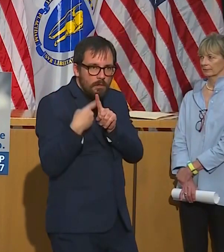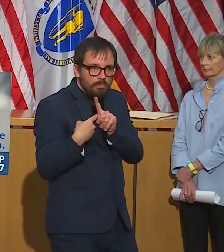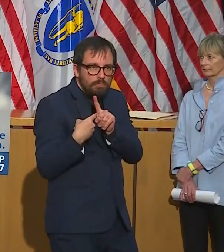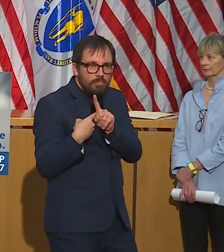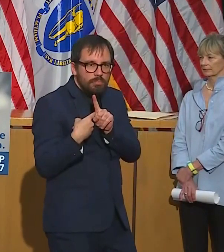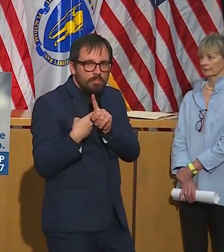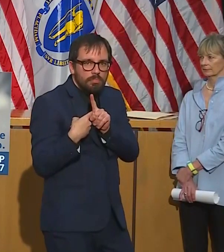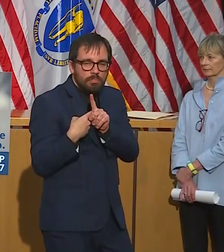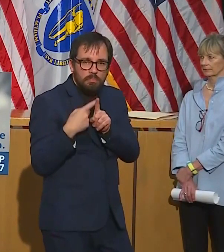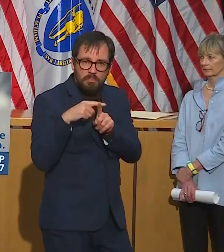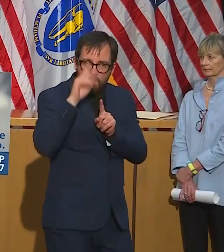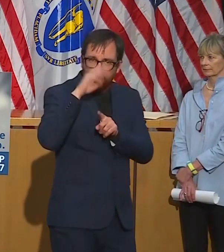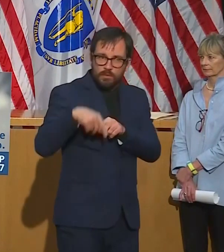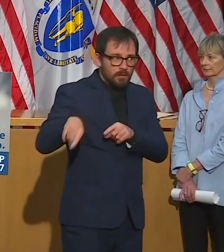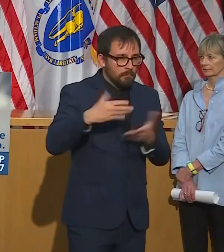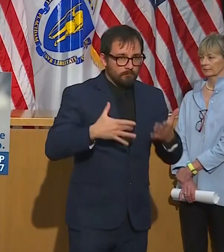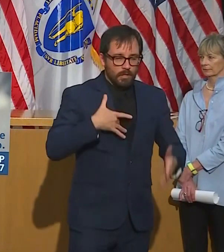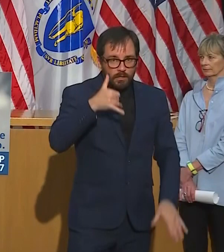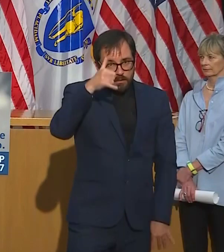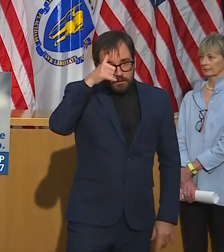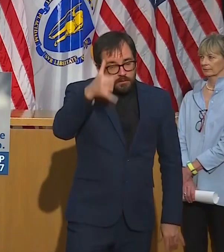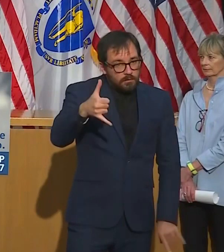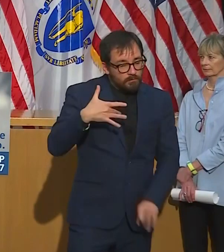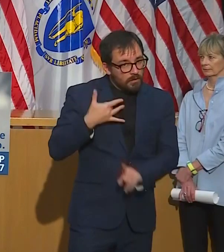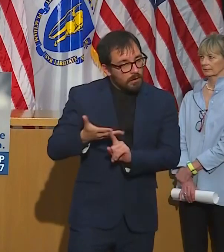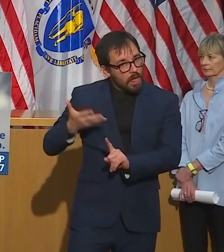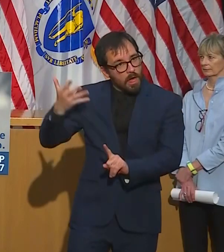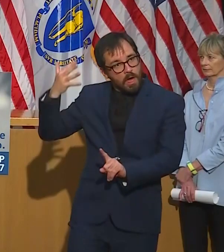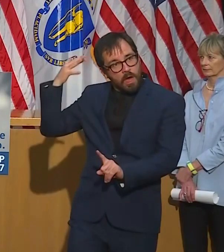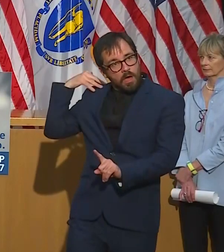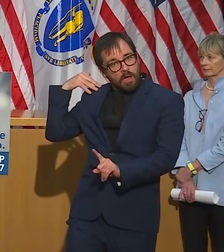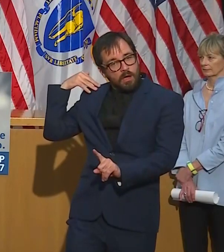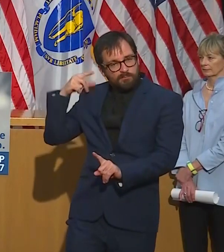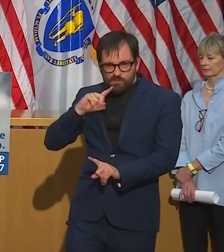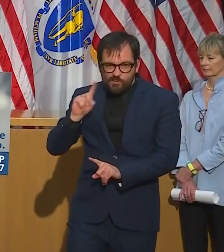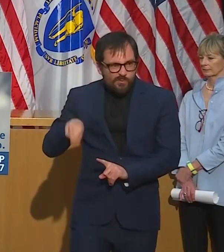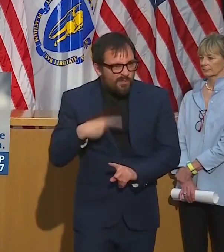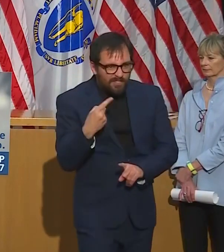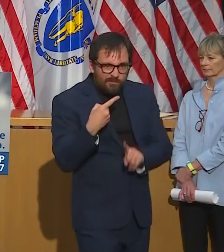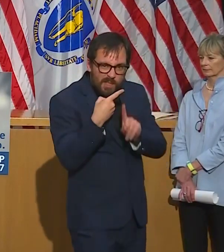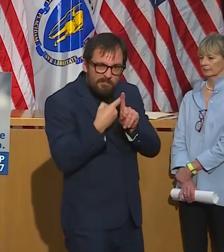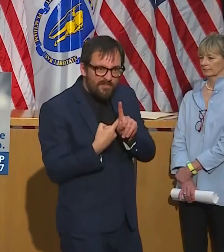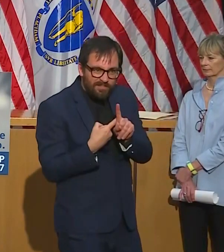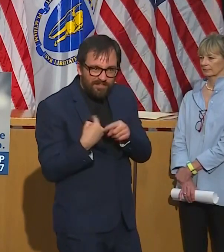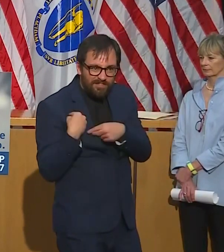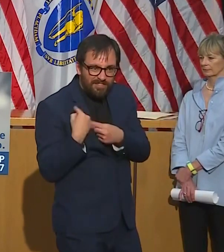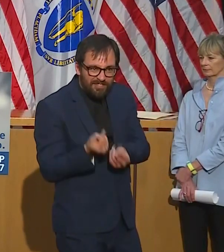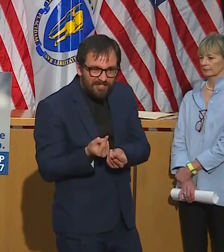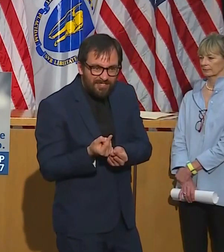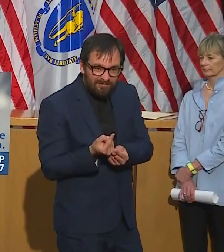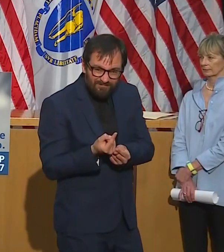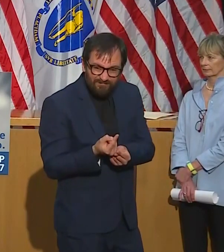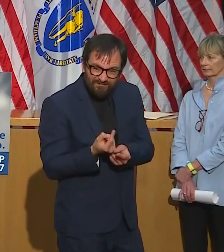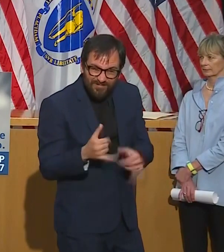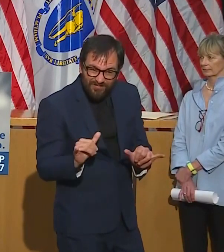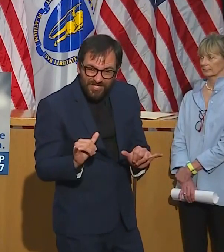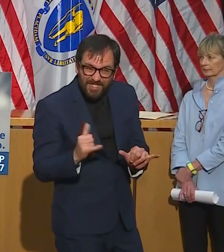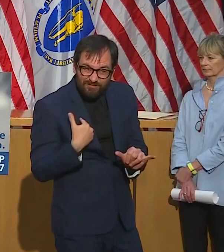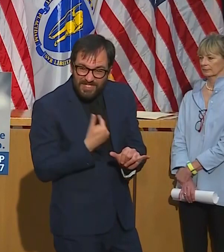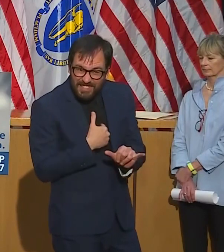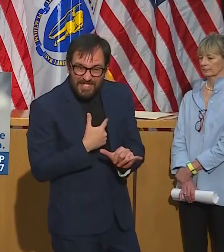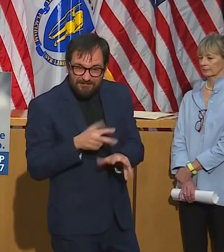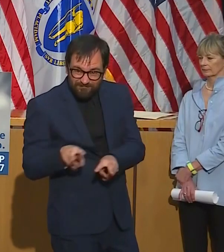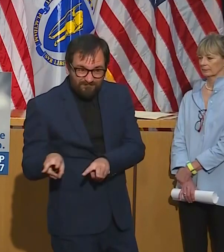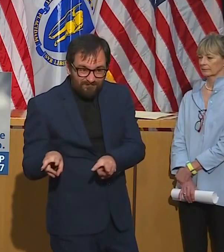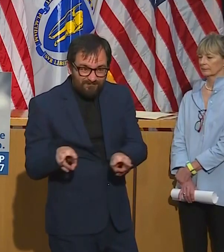that everybody would love to see that it's over but here we are still in this surge and we need to recognize that this insidious and often